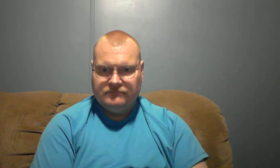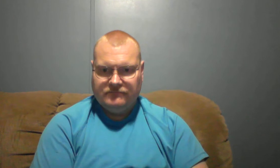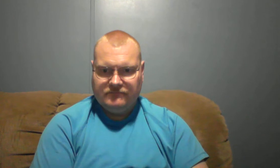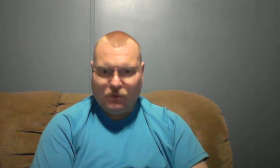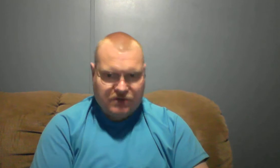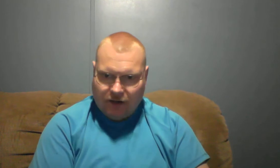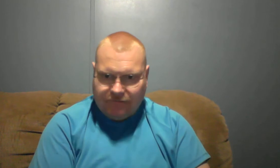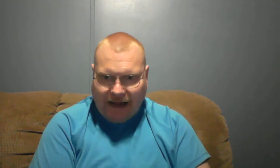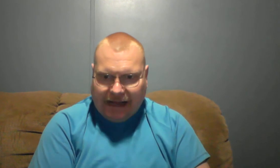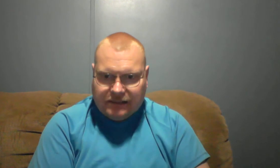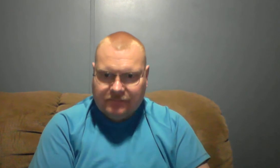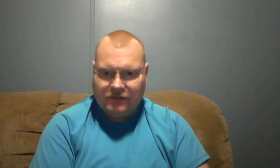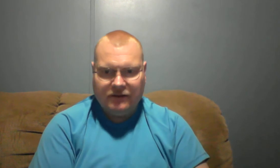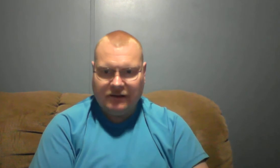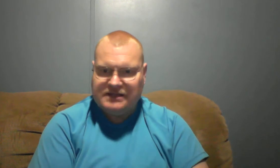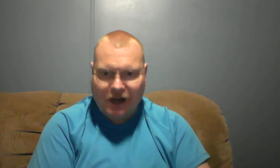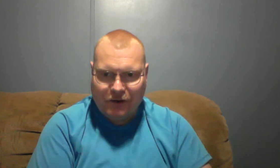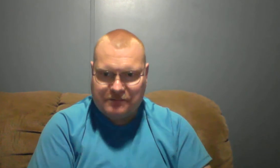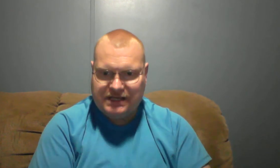Don't start a fight. That's not what I'm saying.